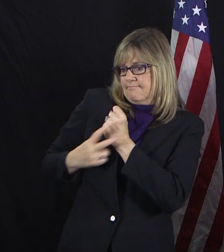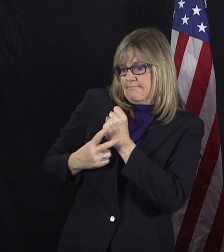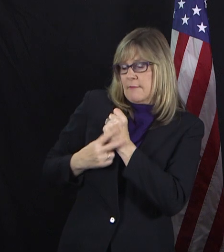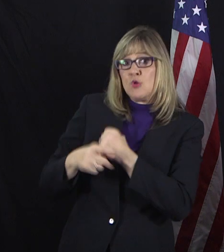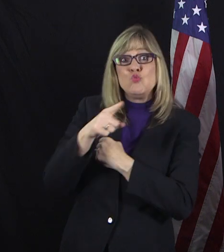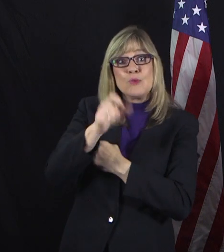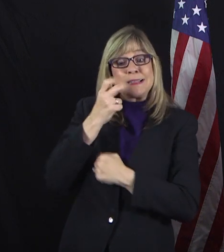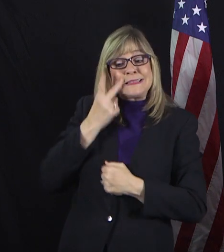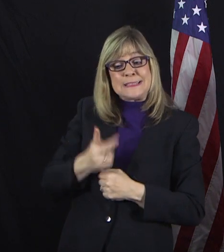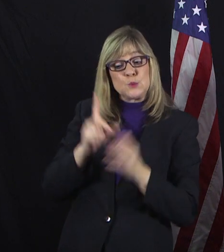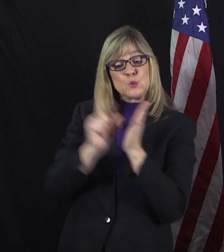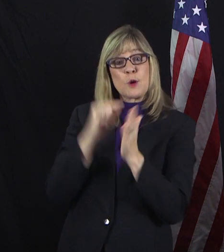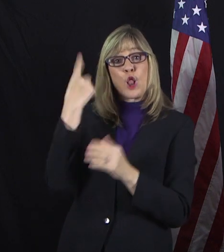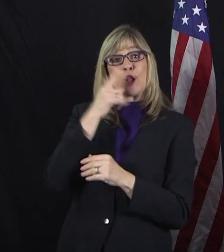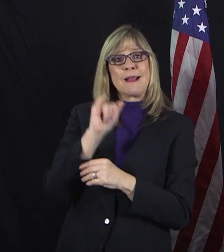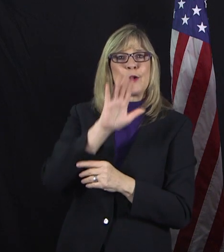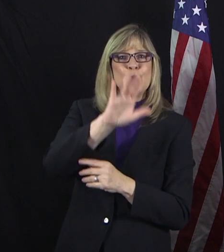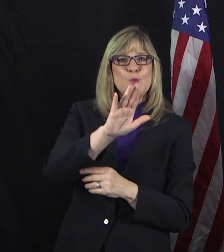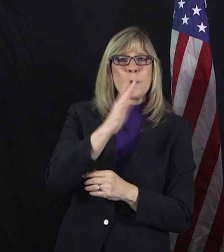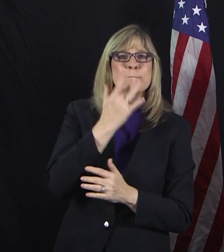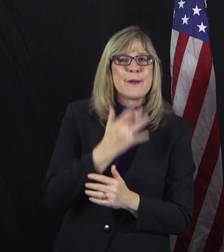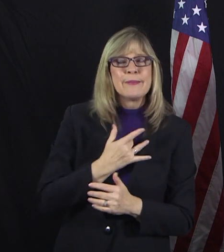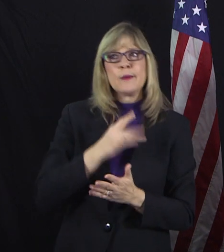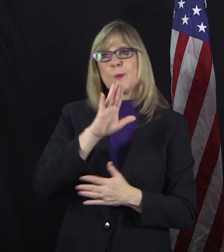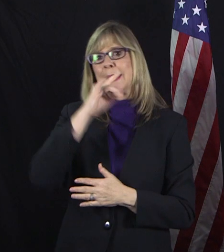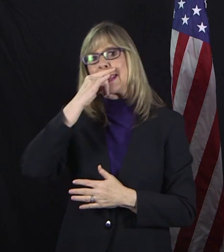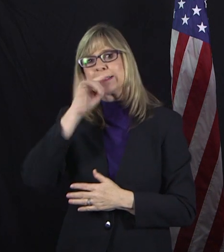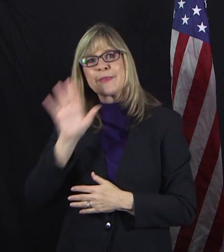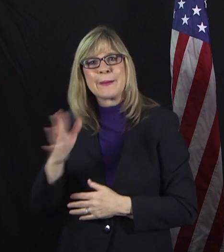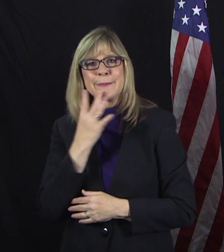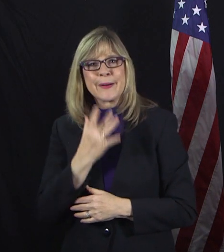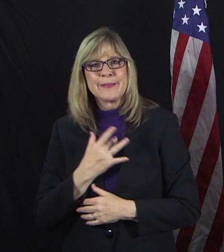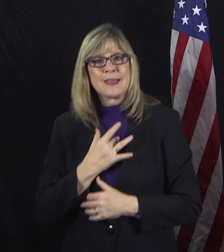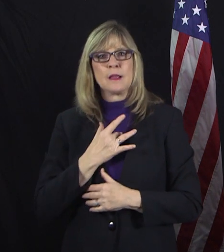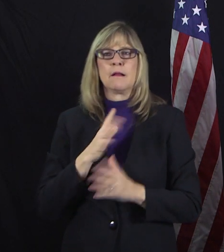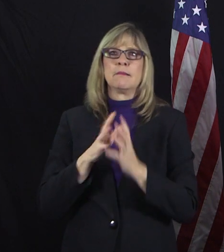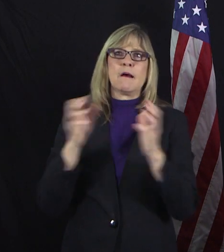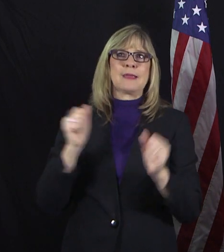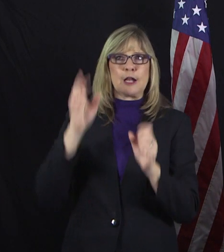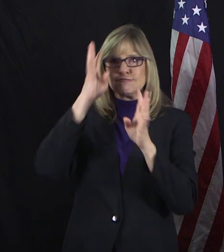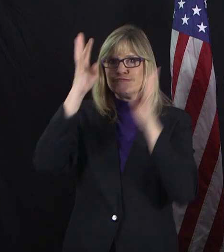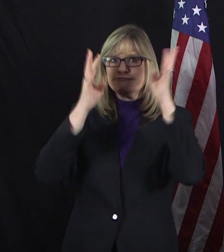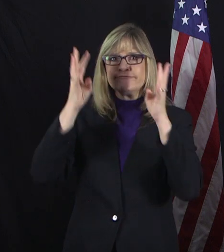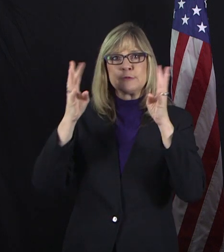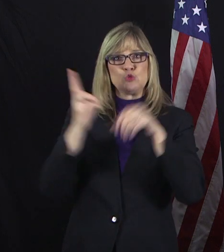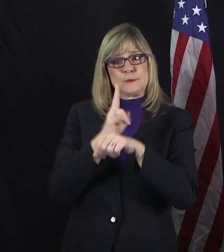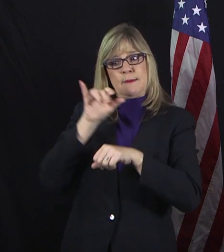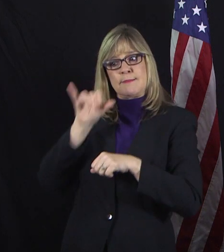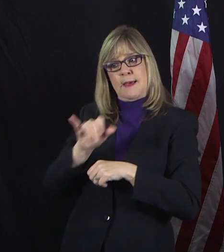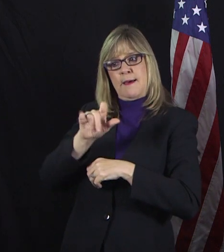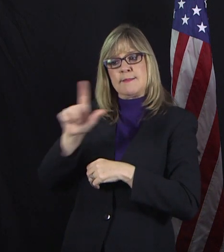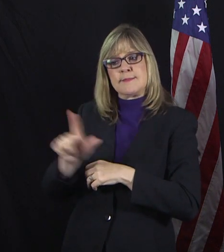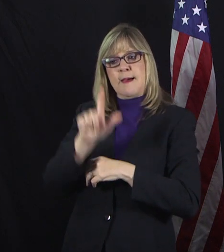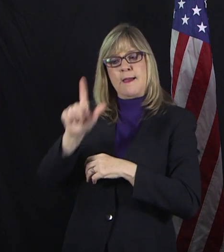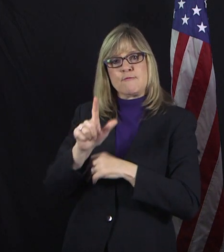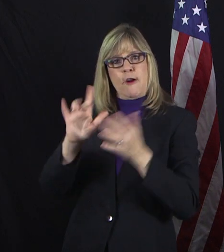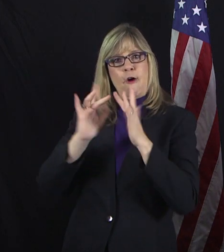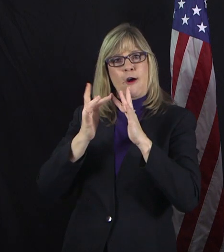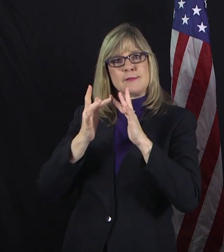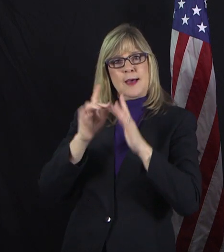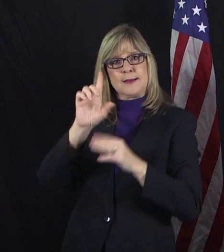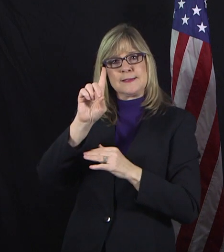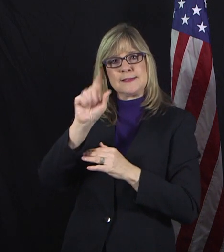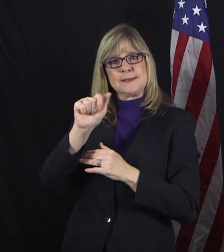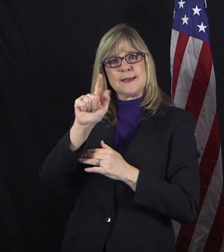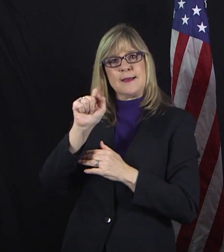There's a lot of things that you can get creative about using the library online databases. If you're not